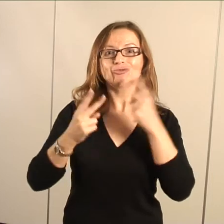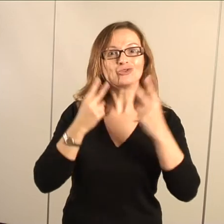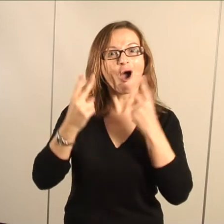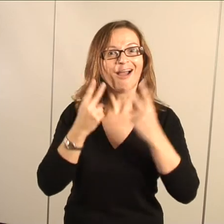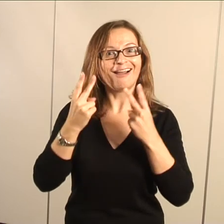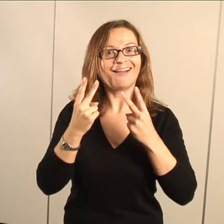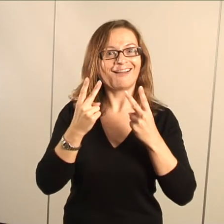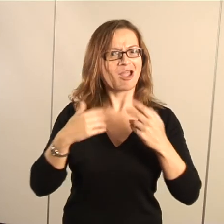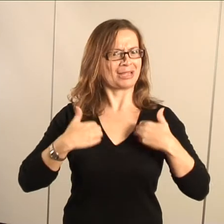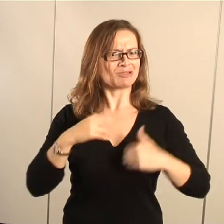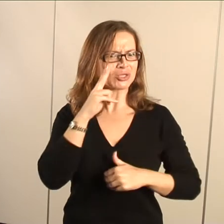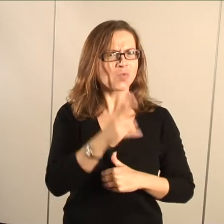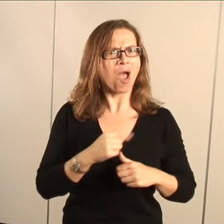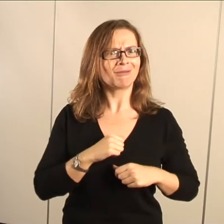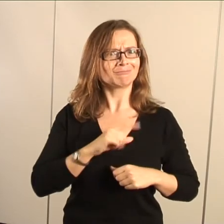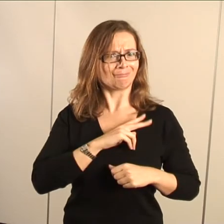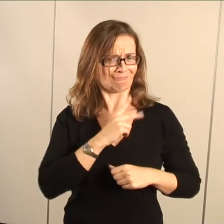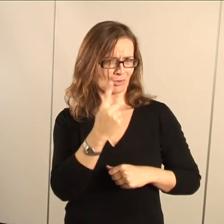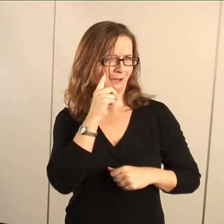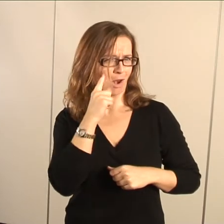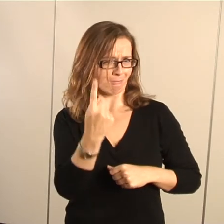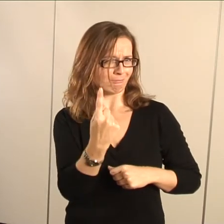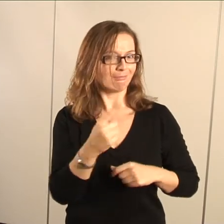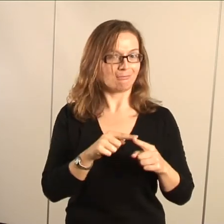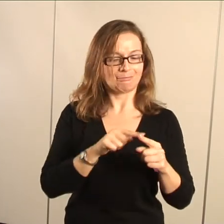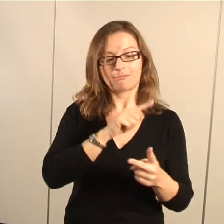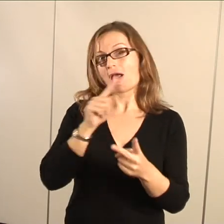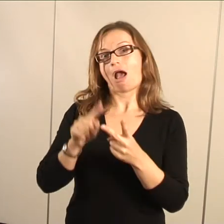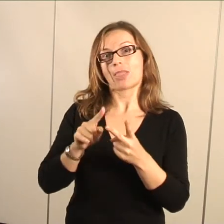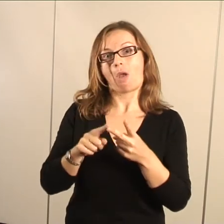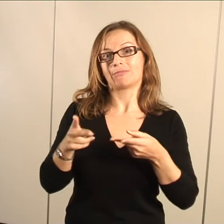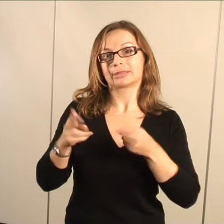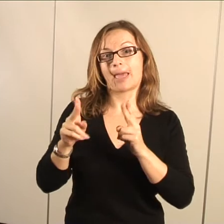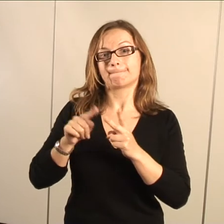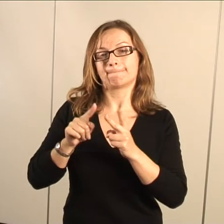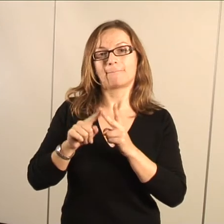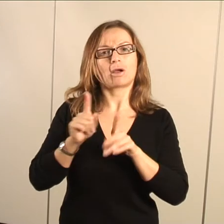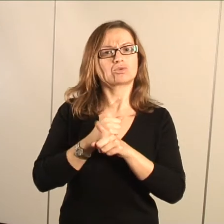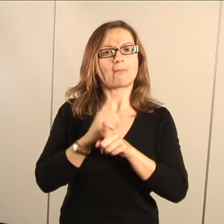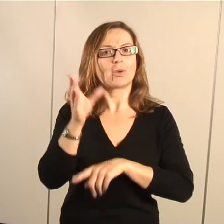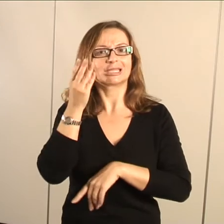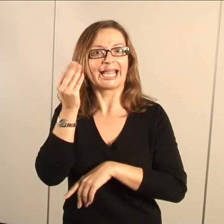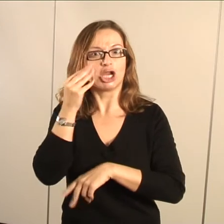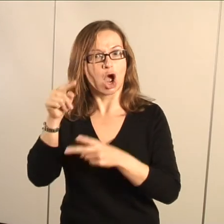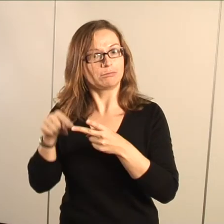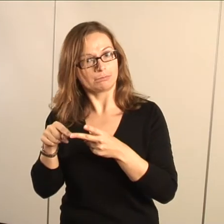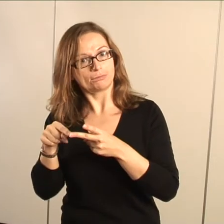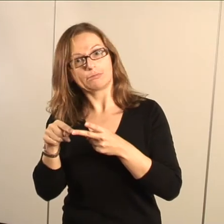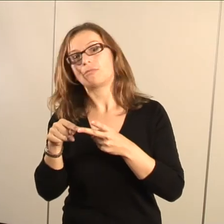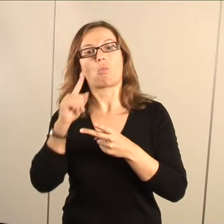signed song. I'm sure you'll be really interested in that, just so have a look at it. The second clip is about See Here,